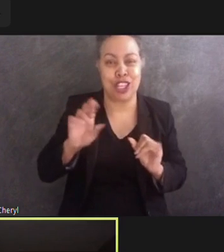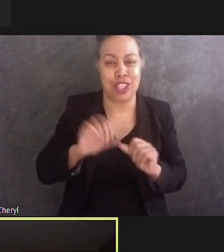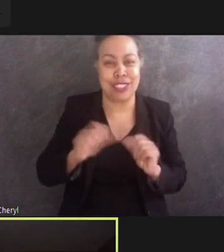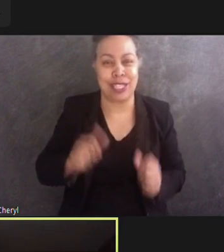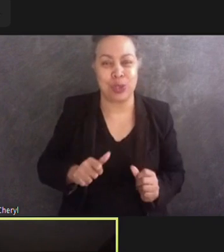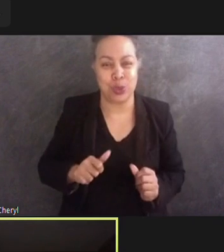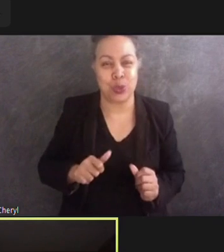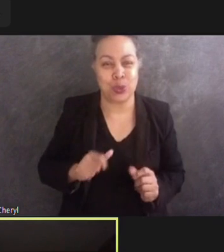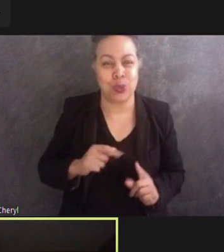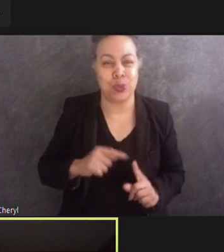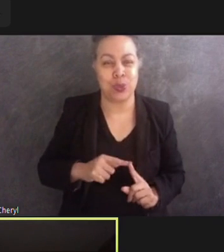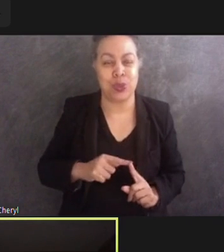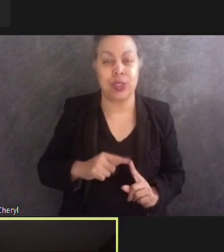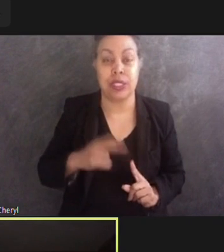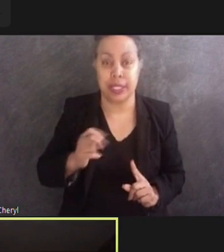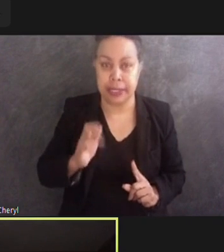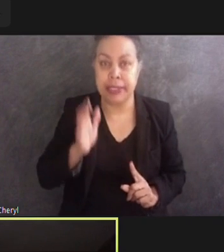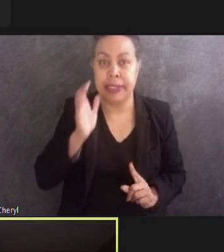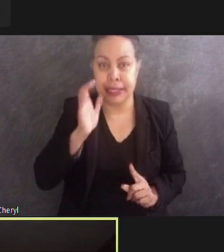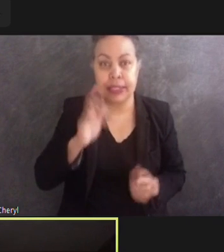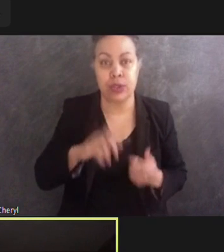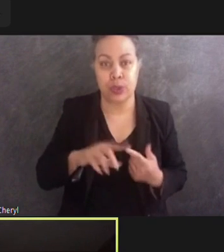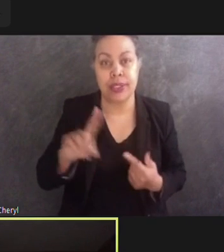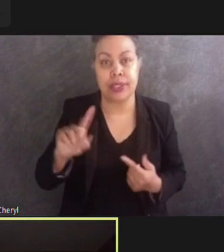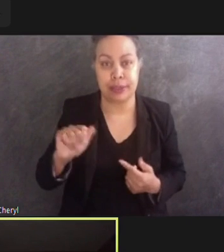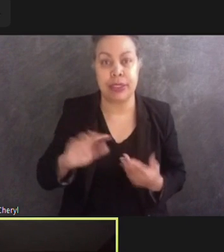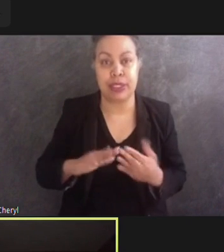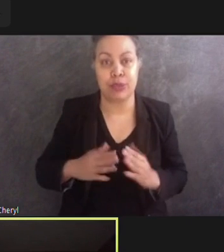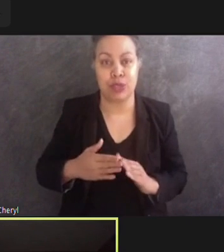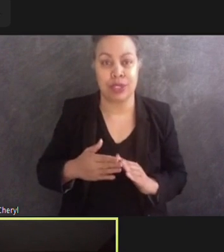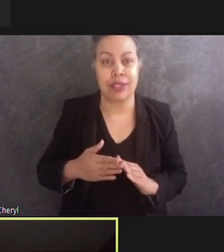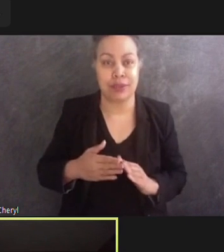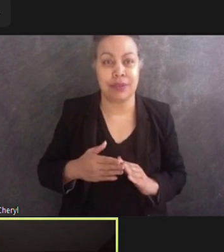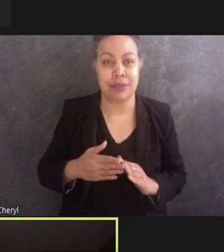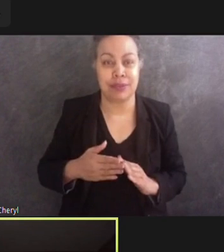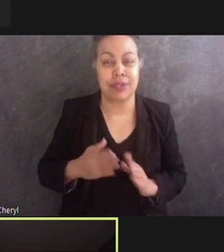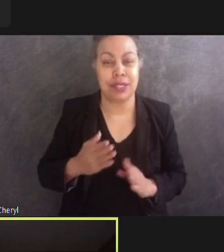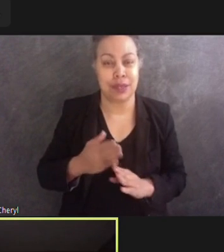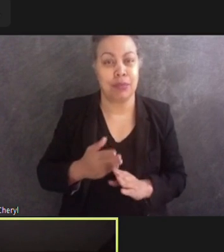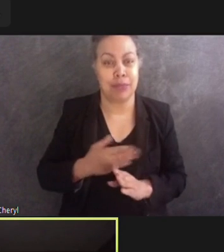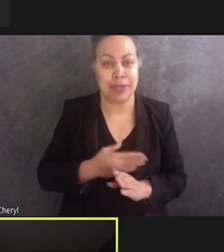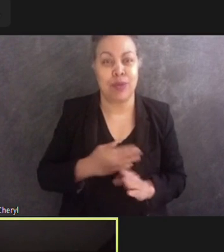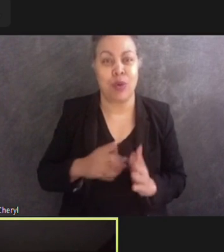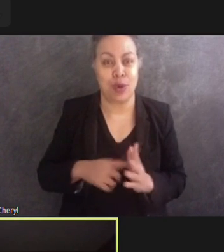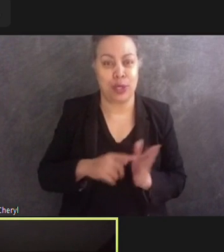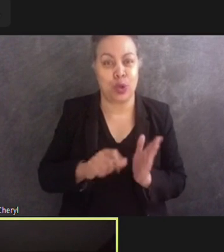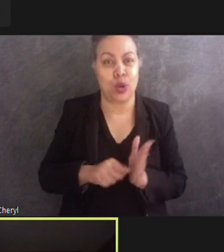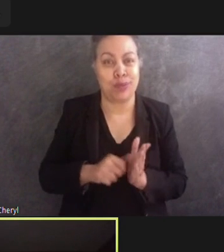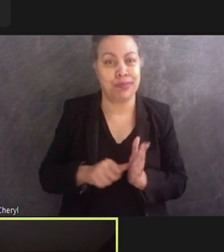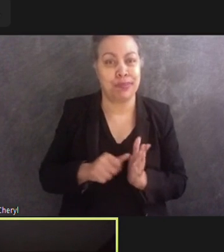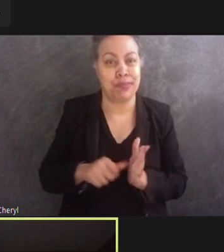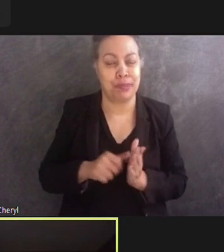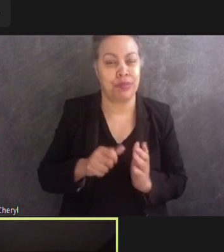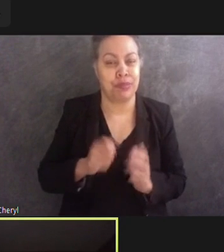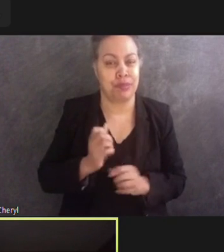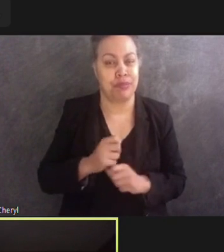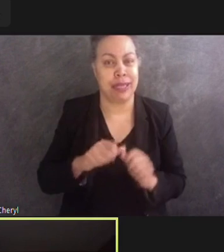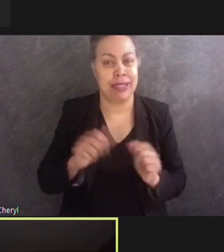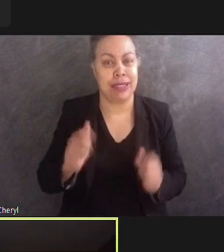listened to the disability community before he did his artwork and the request was to